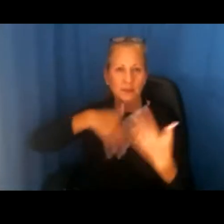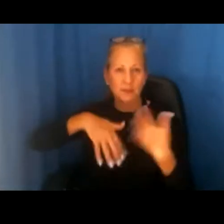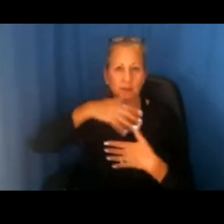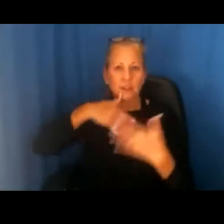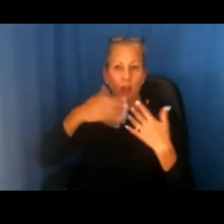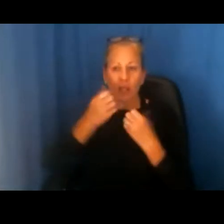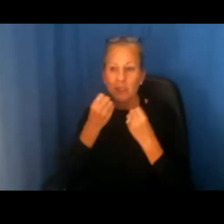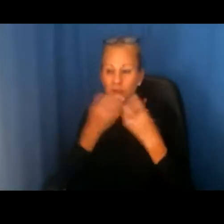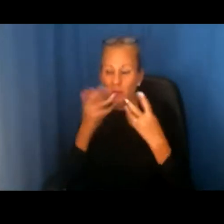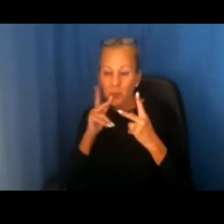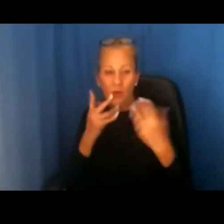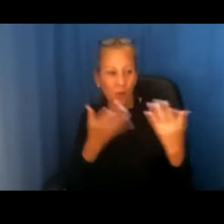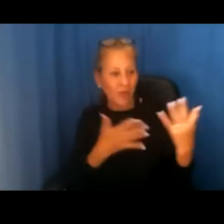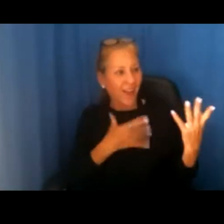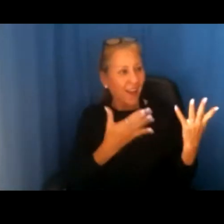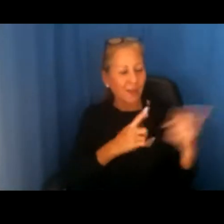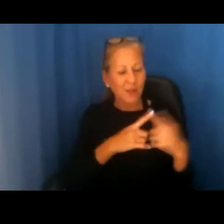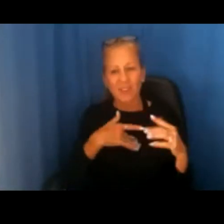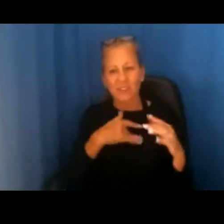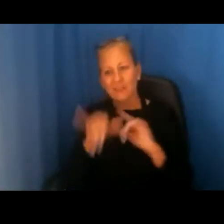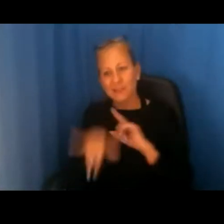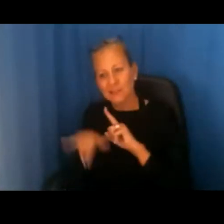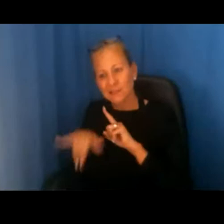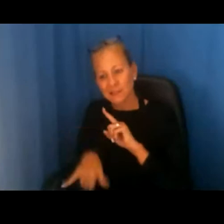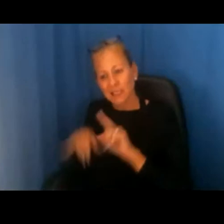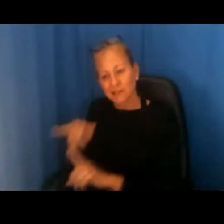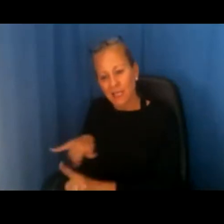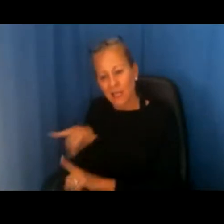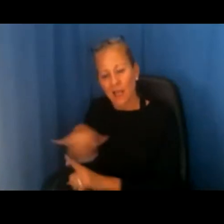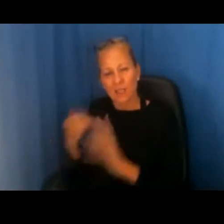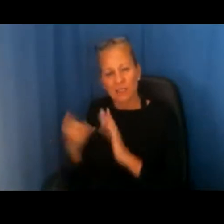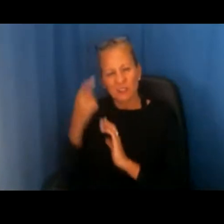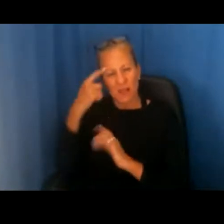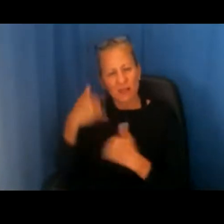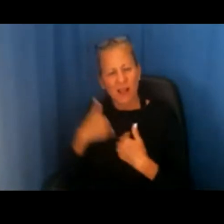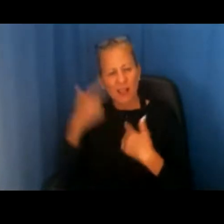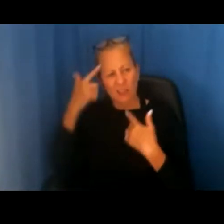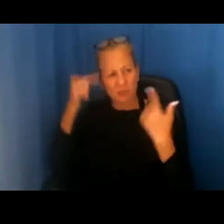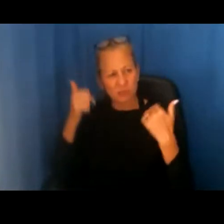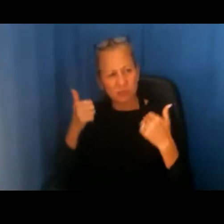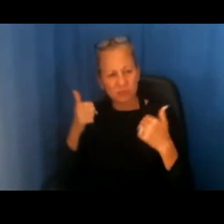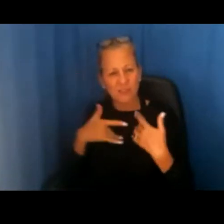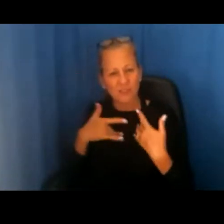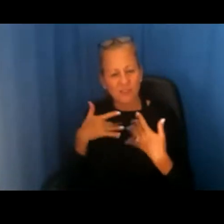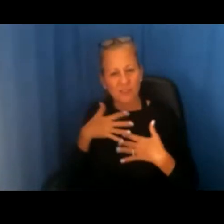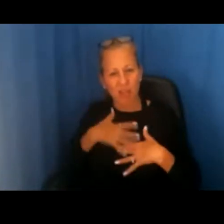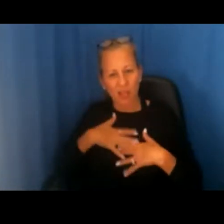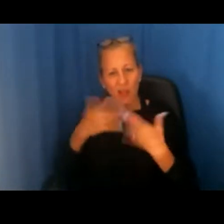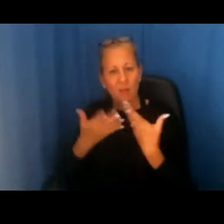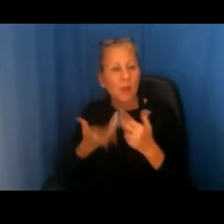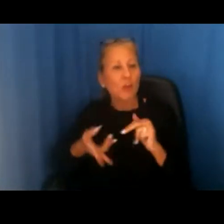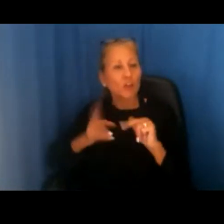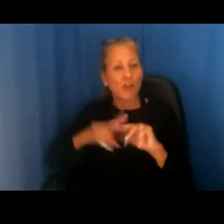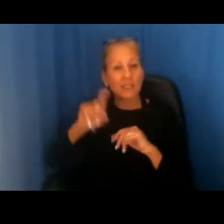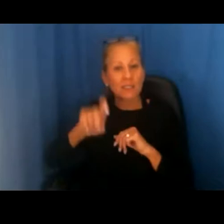to and they may be more isolated, you see an increase in mental health concerns and there may be an increased need.